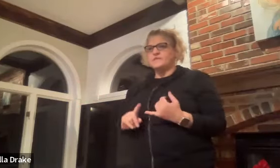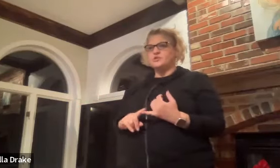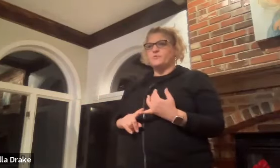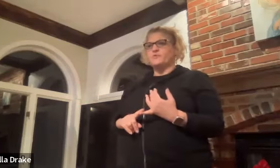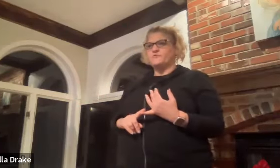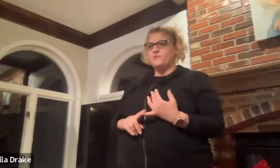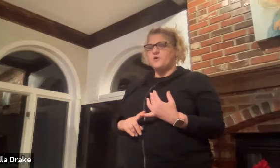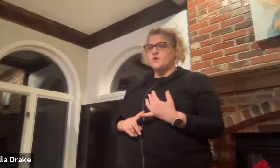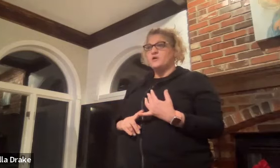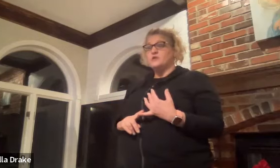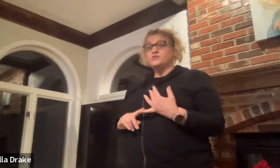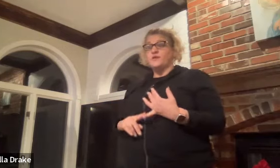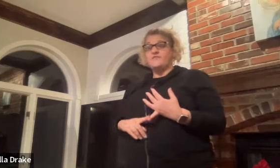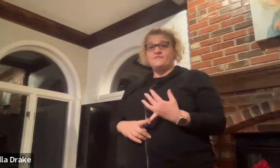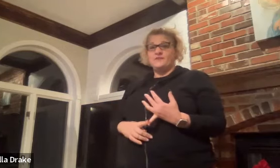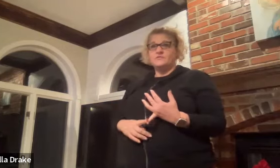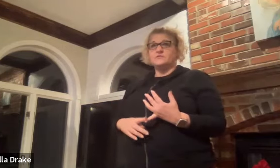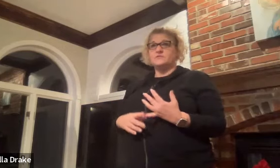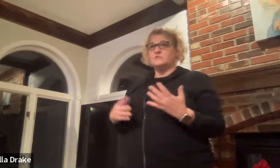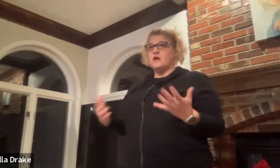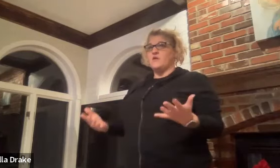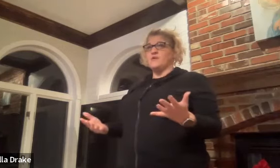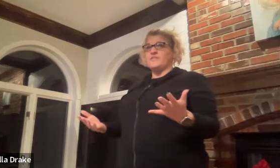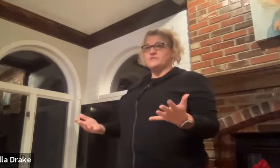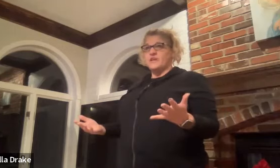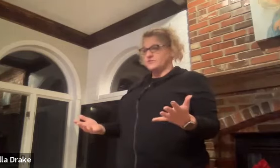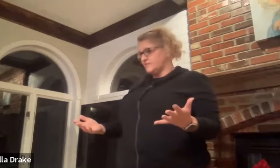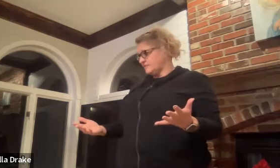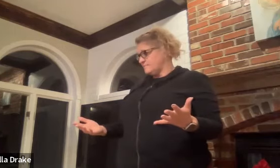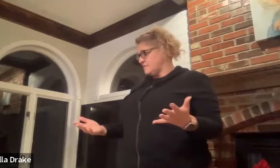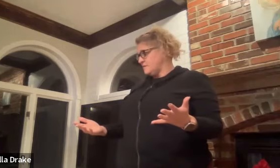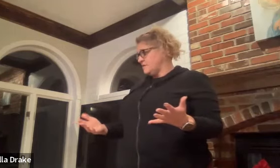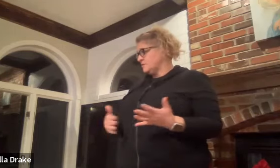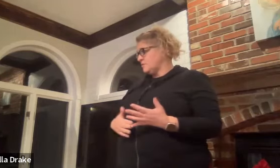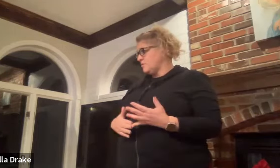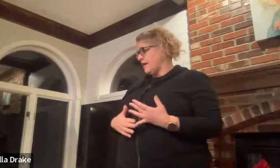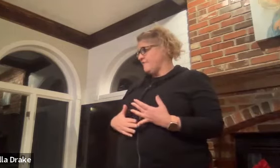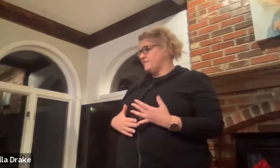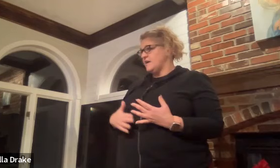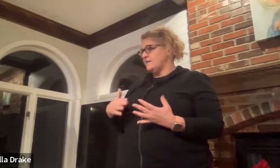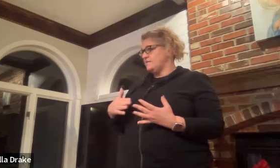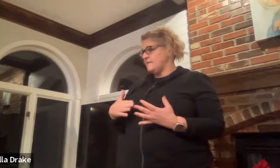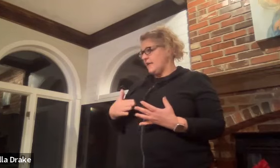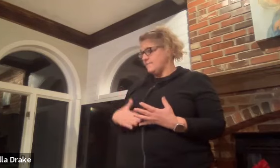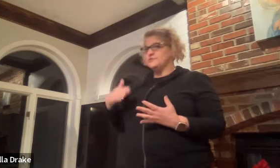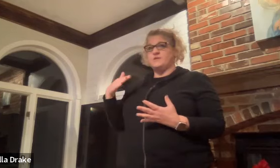an interpreter for 25 years i work in the education system so i've done elementary